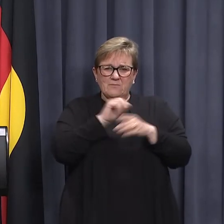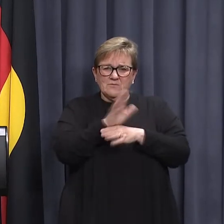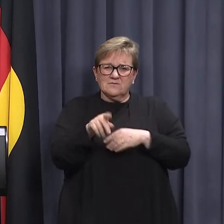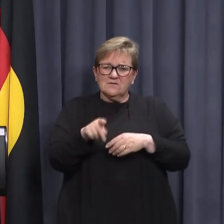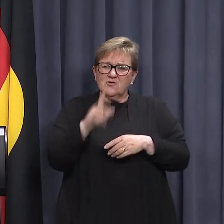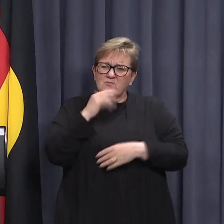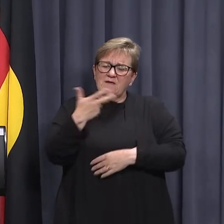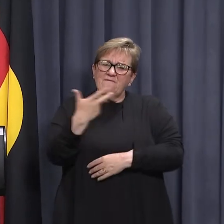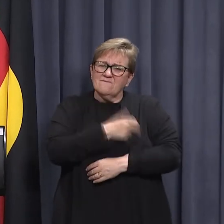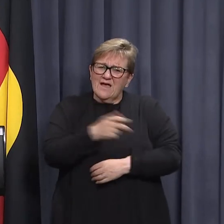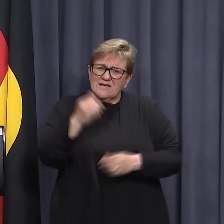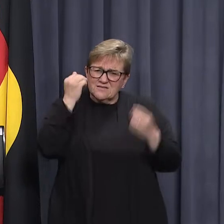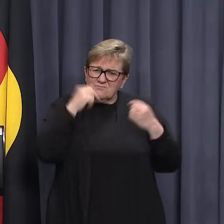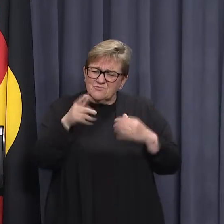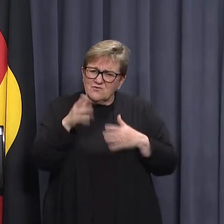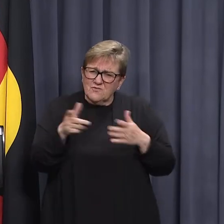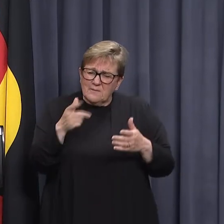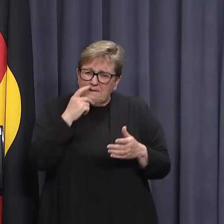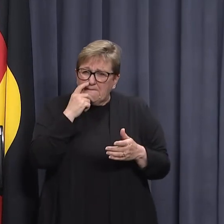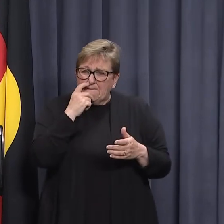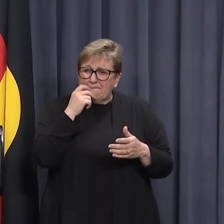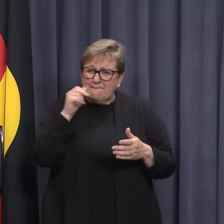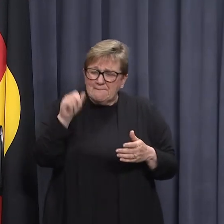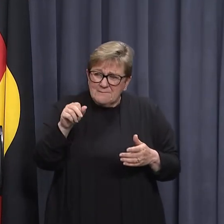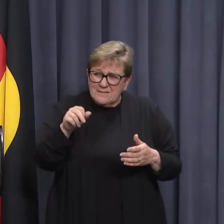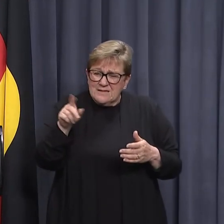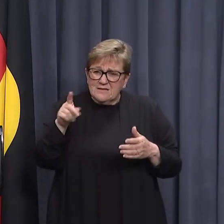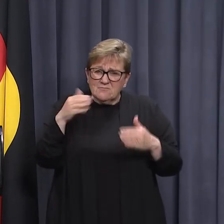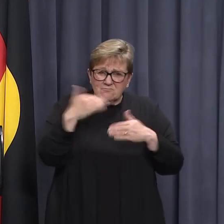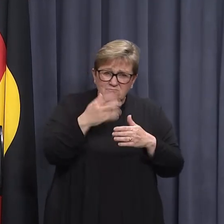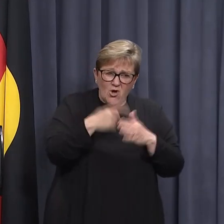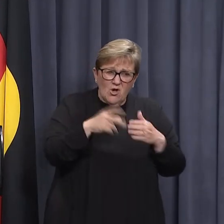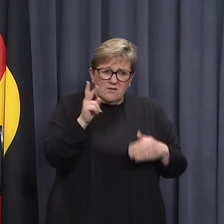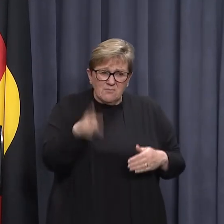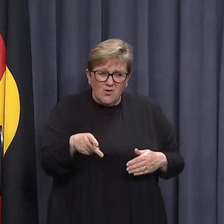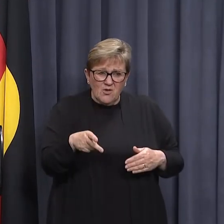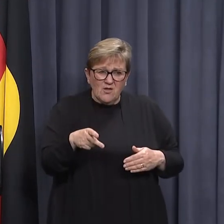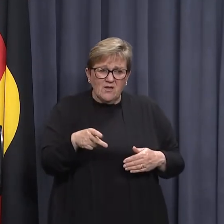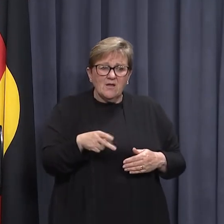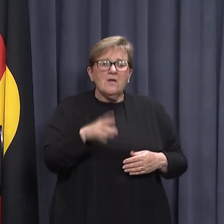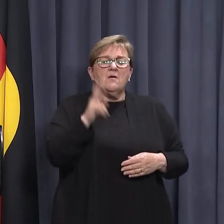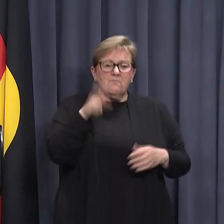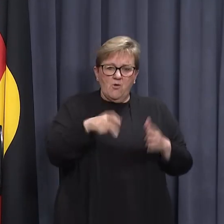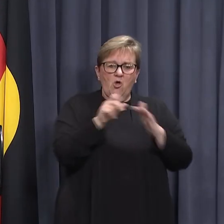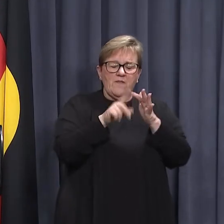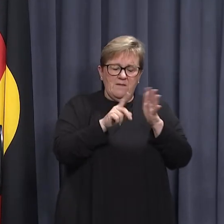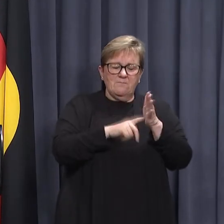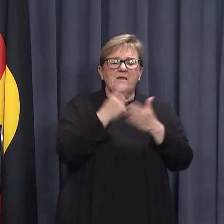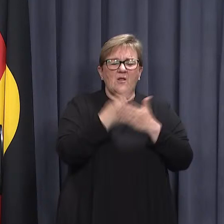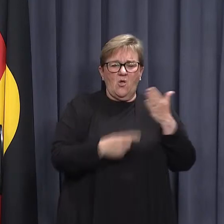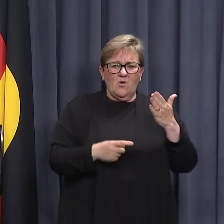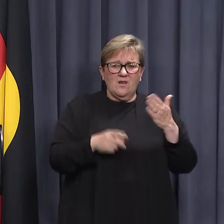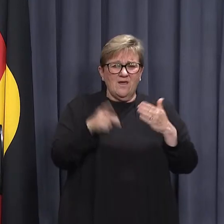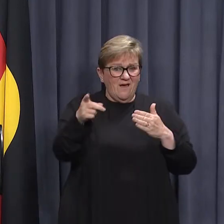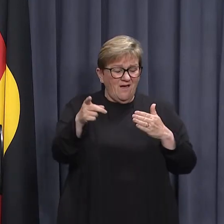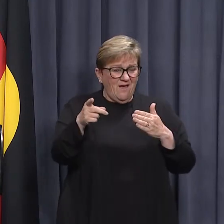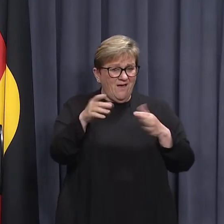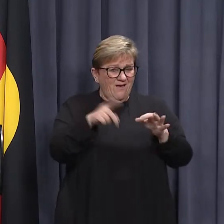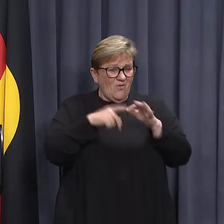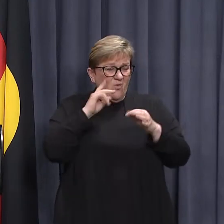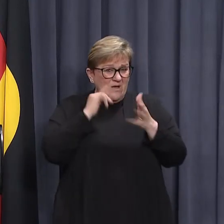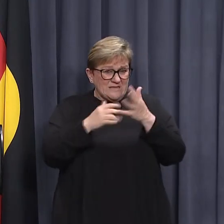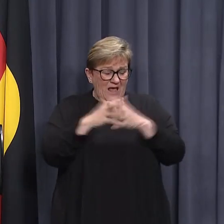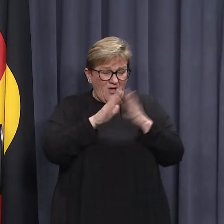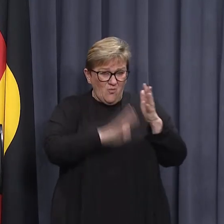The vaccination proof of entry. Yeah, is that just restricted to Perth and No, it's Perth and Peel. Is that something that's been